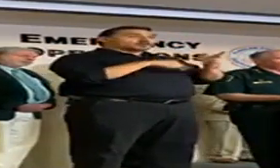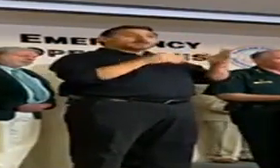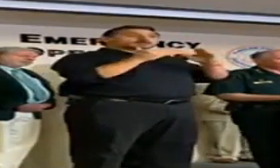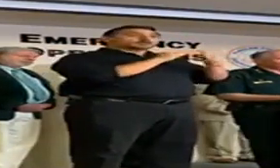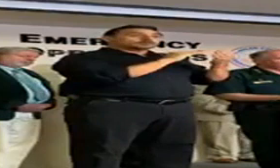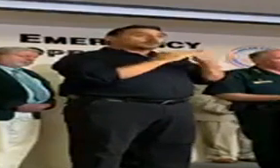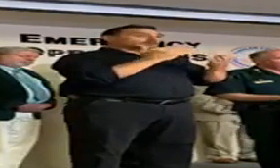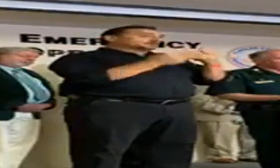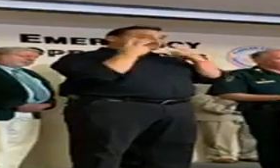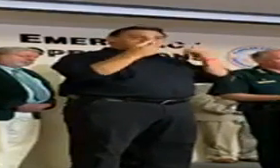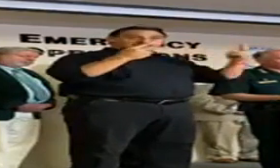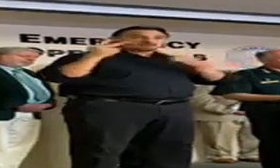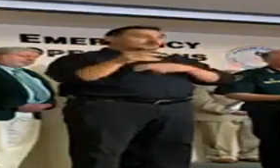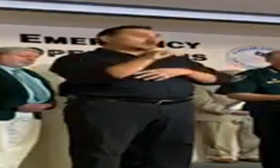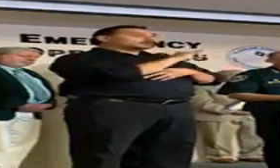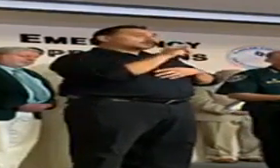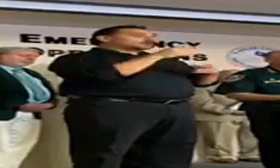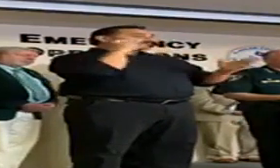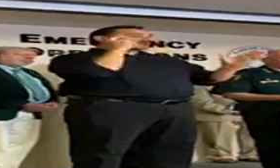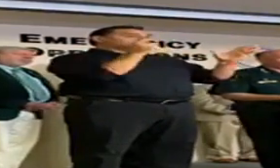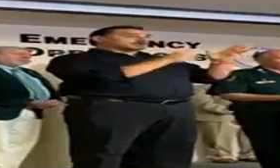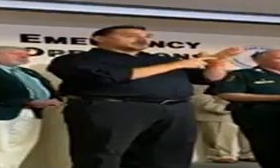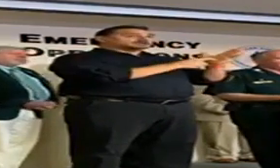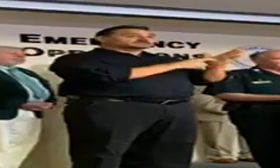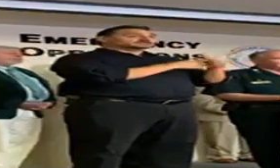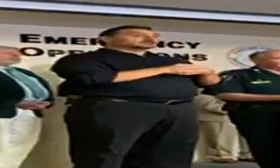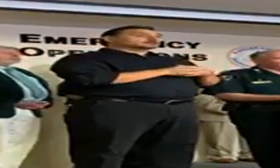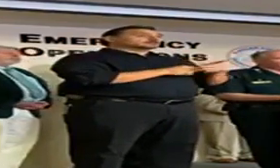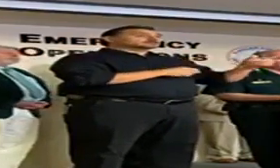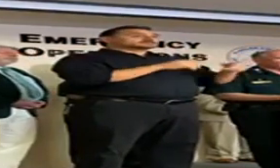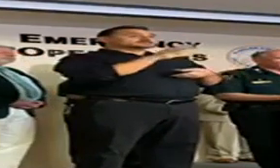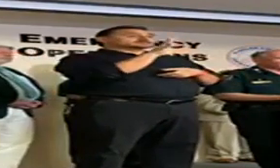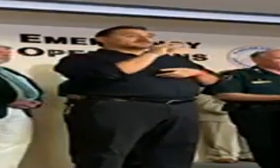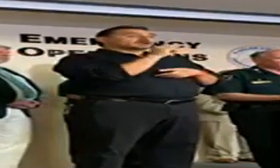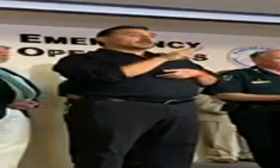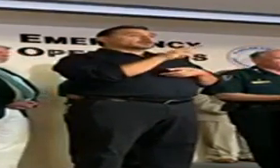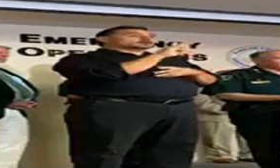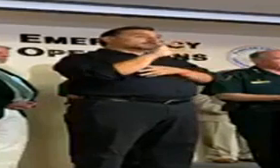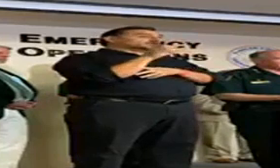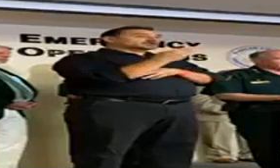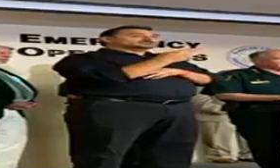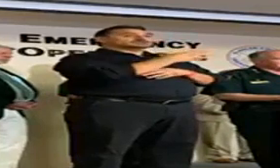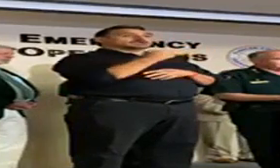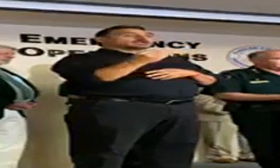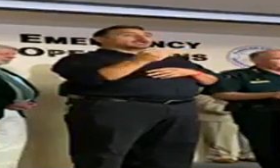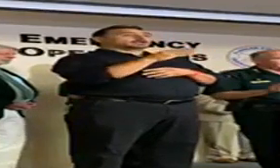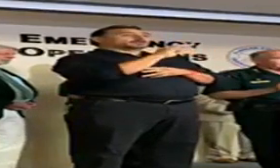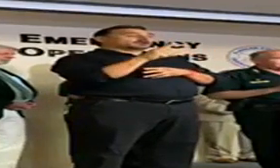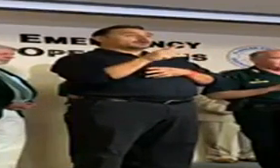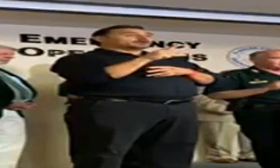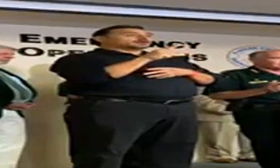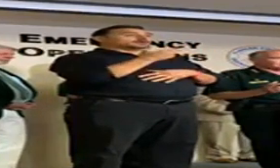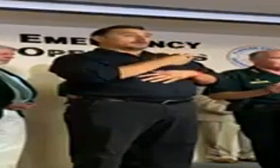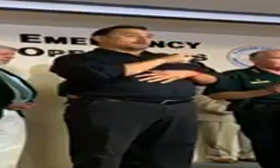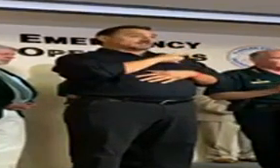may be seeing. I also want to recognize Flagler Beach and Bonnell police chiefs are here. And what